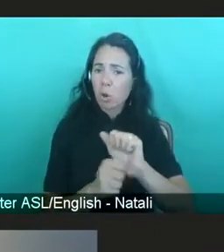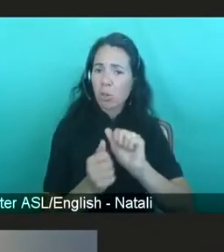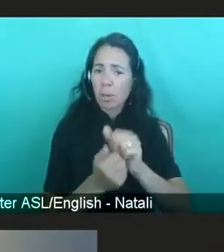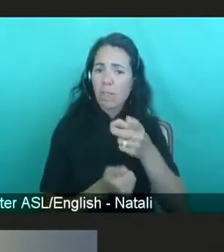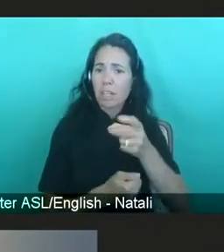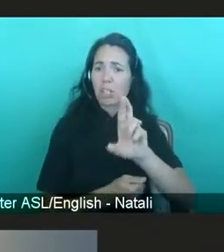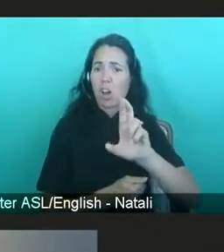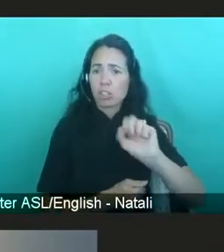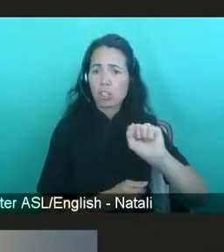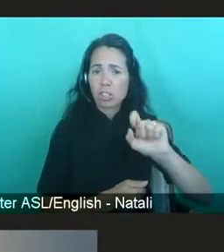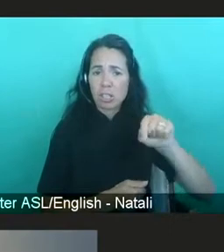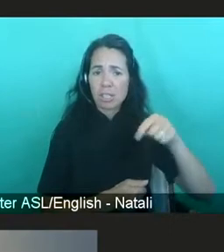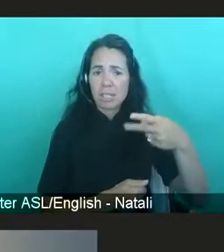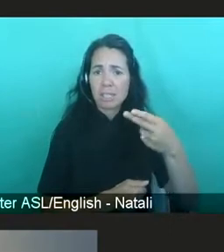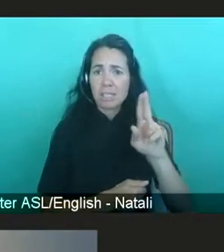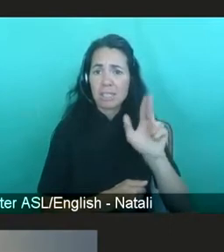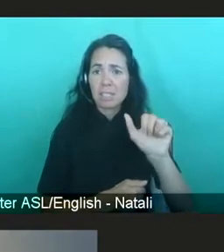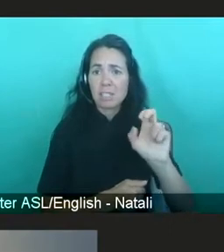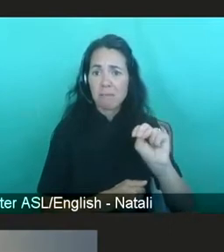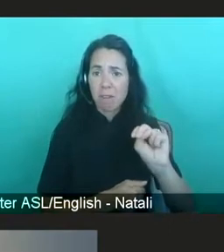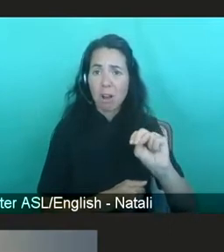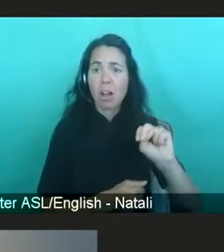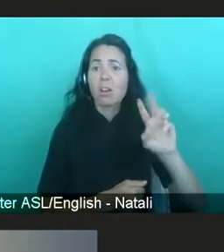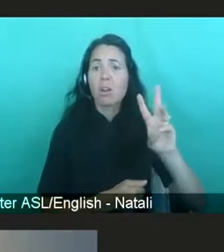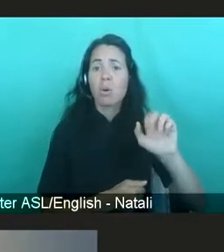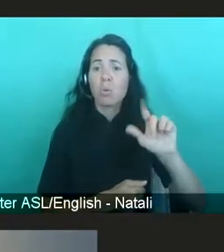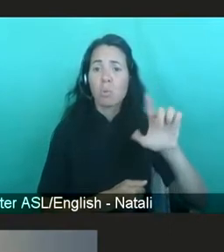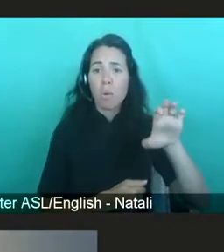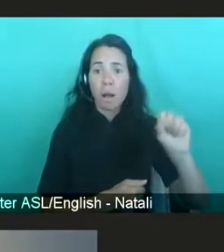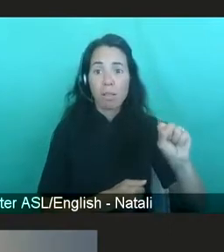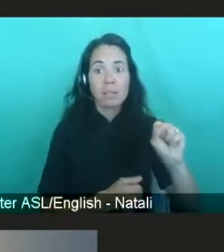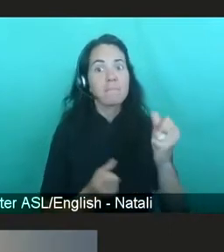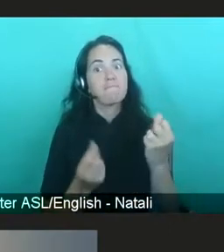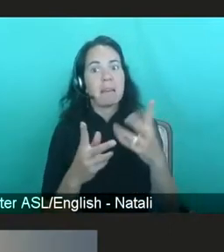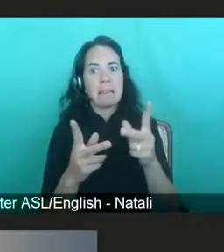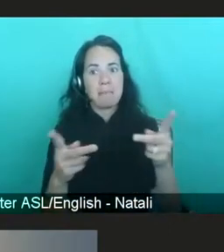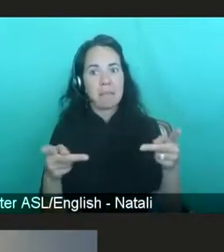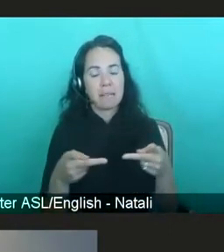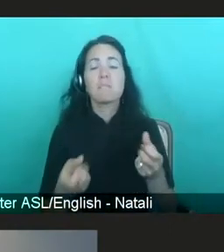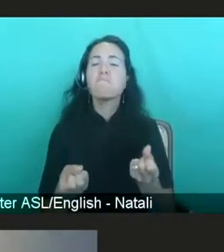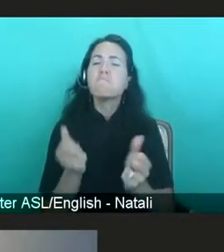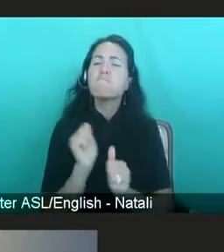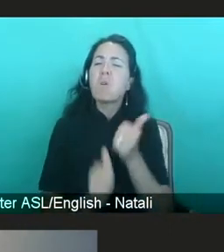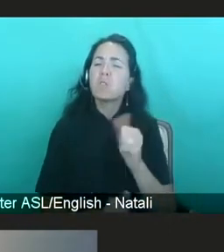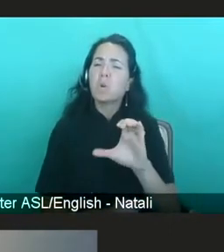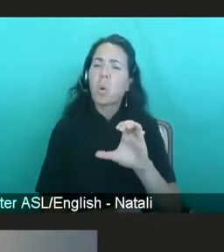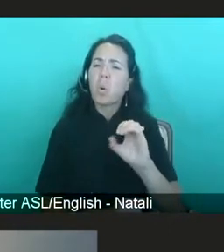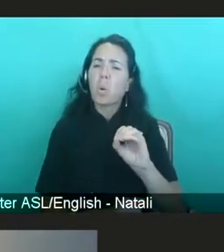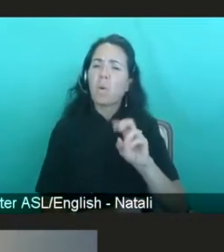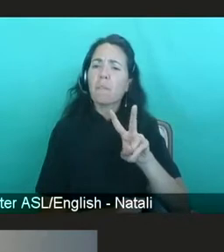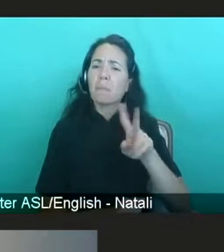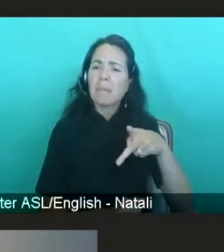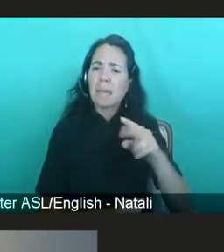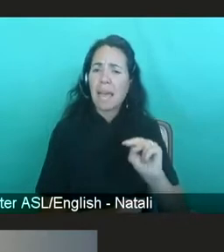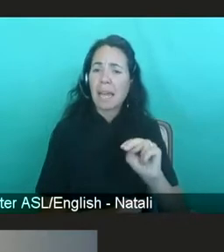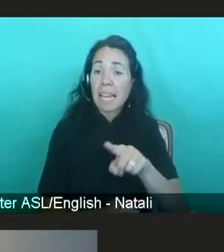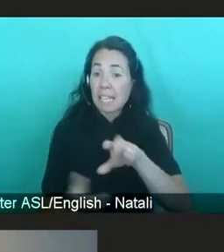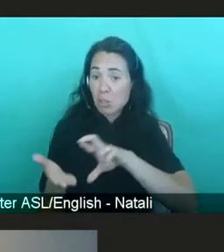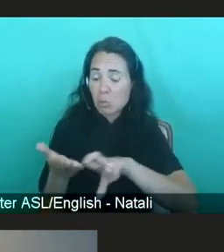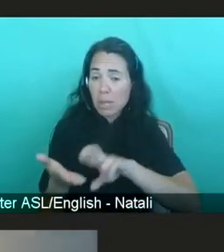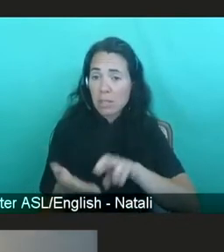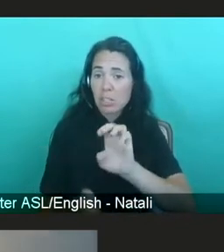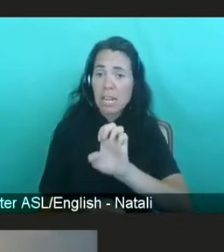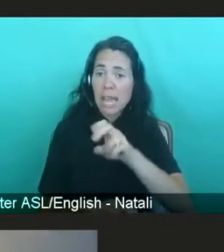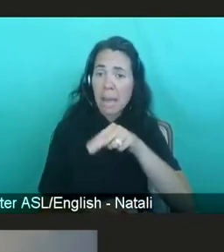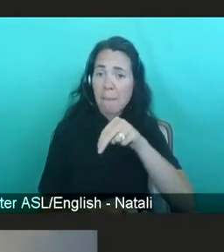so many different places, mostly in CoVPN. And Stephan is a research epidemiologist and an expert in